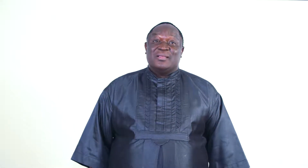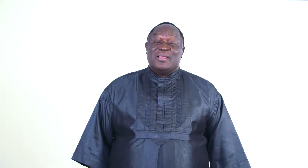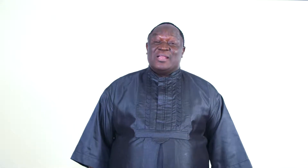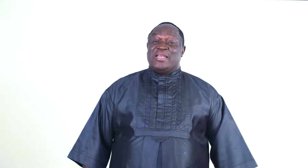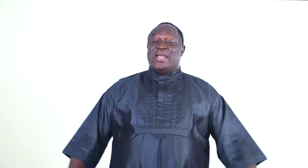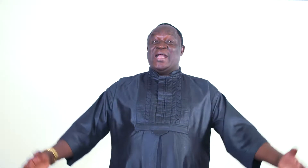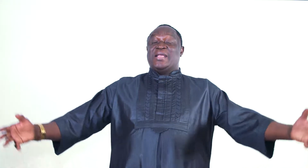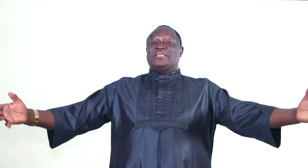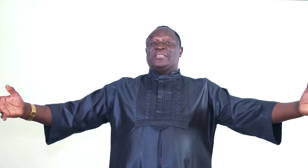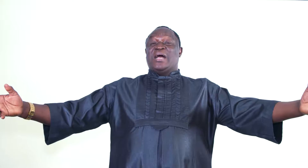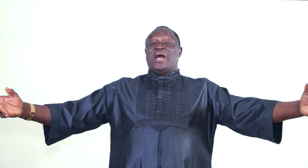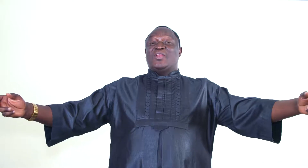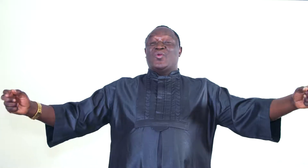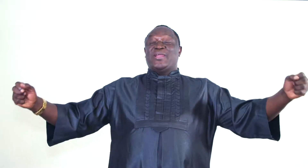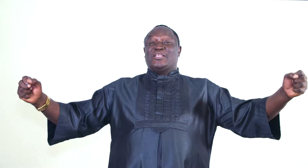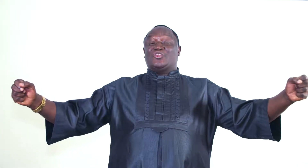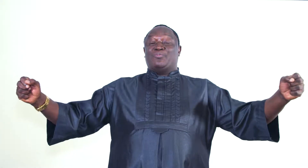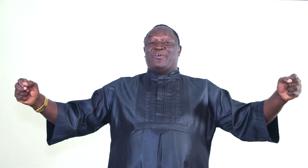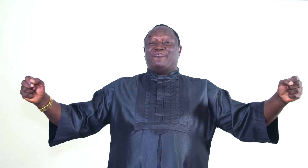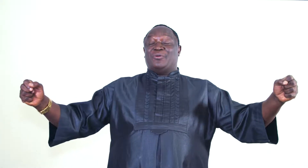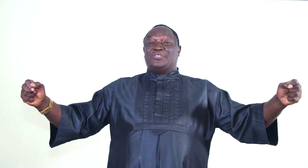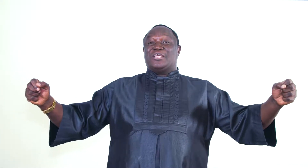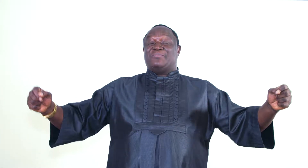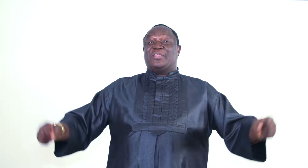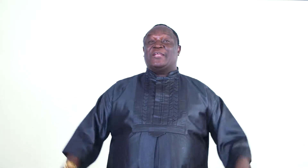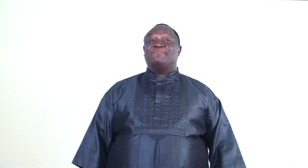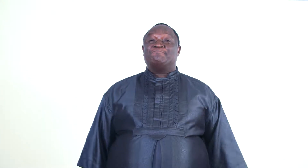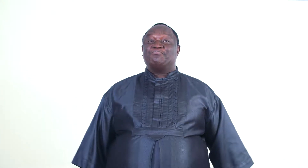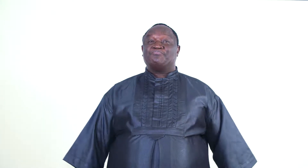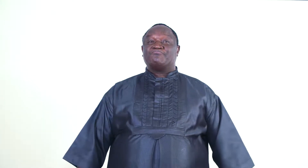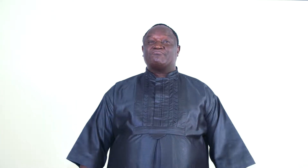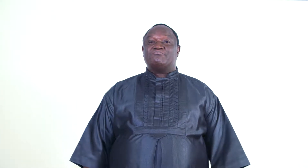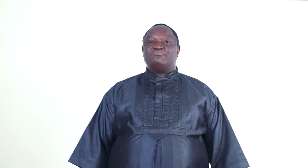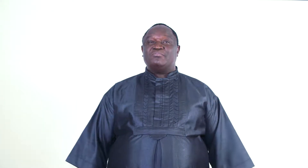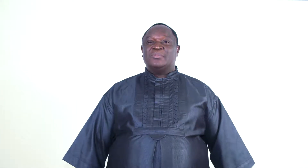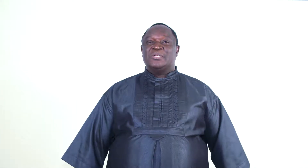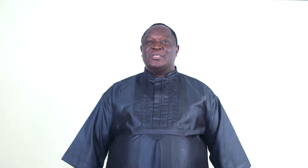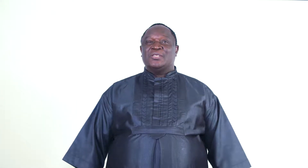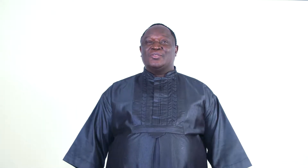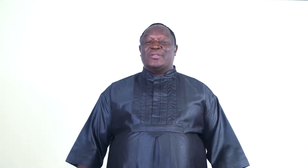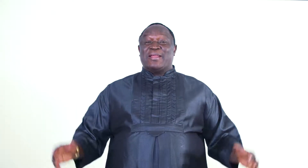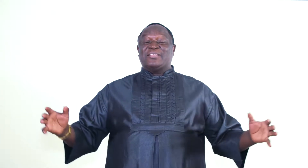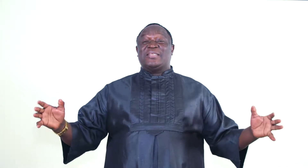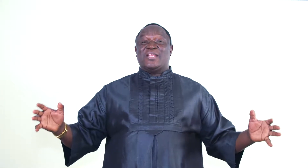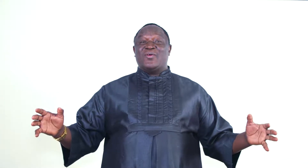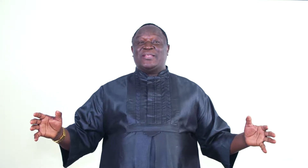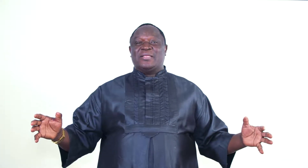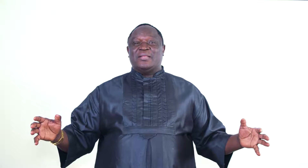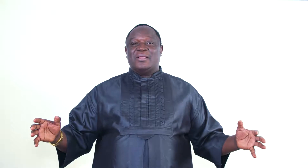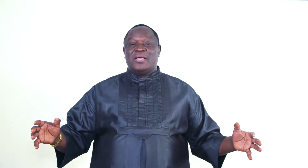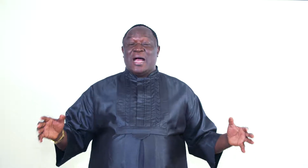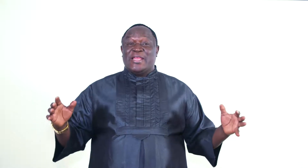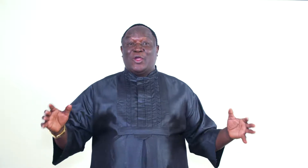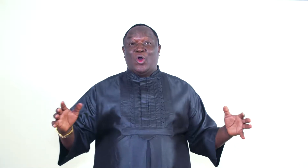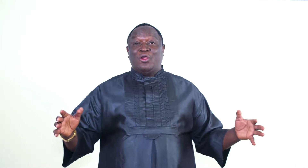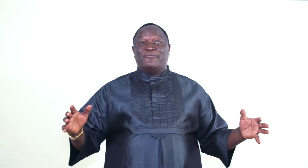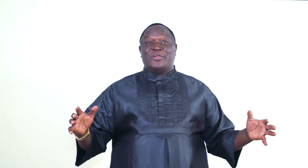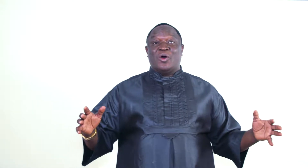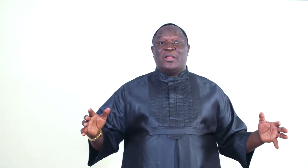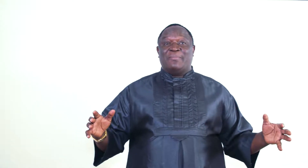The hands are anointed to perform something. So, there is the anointing. And the call of God, the